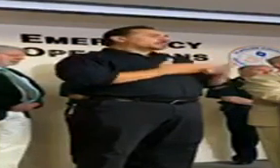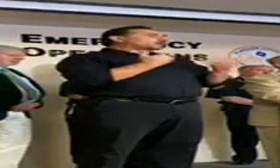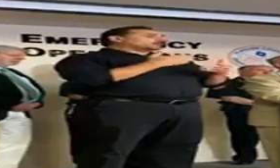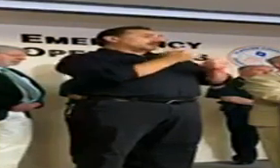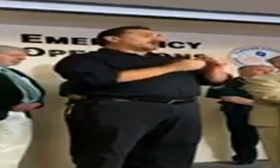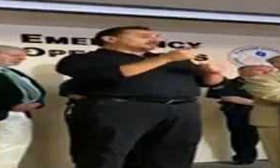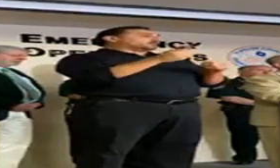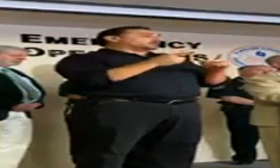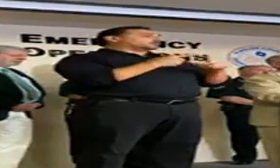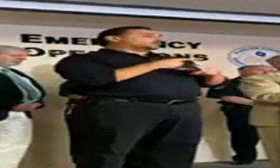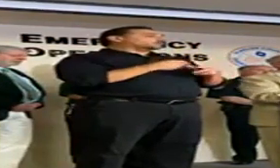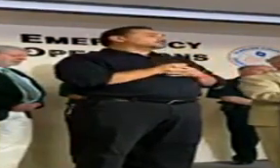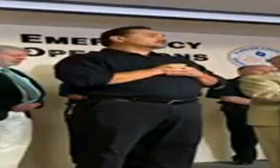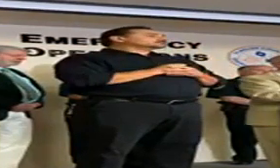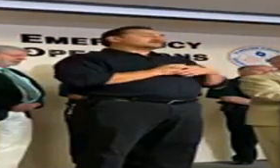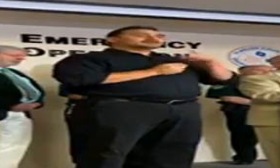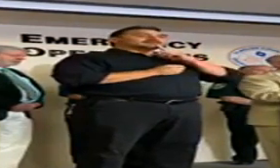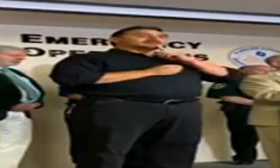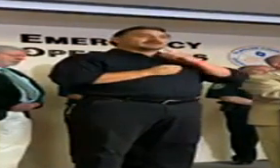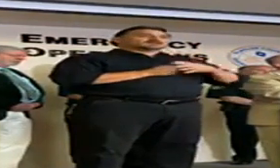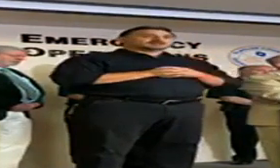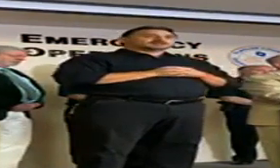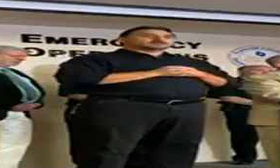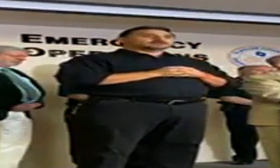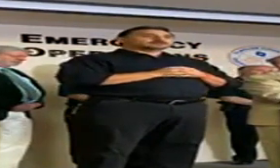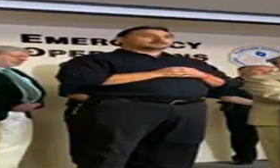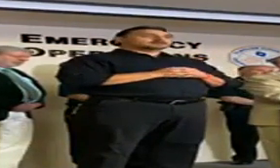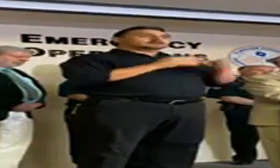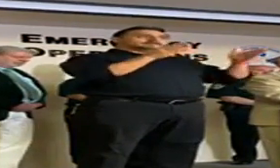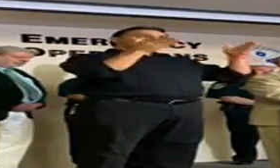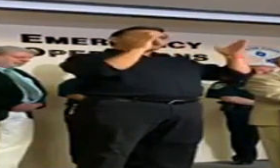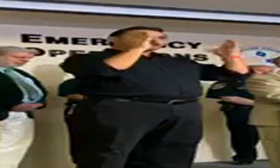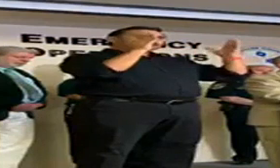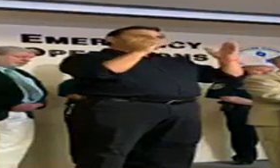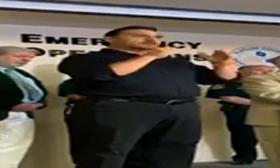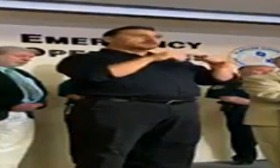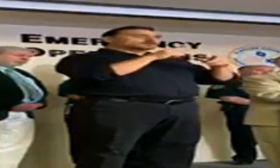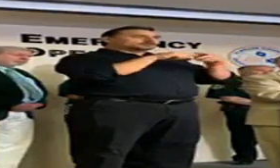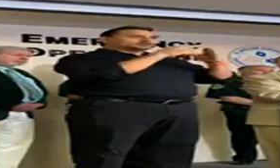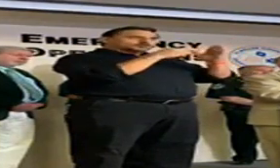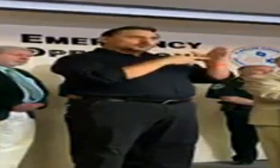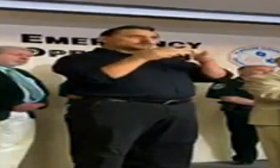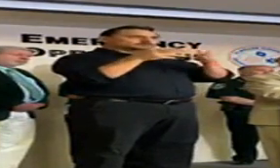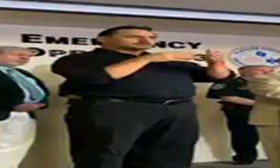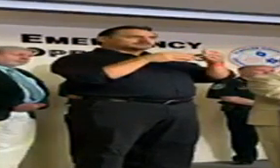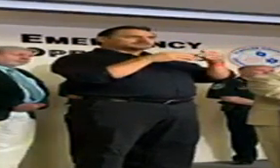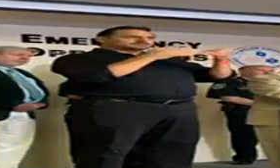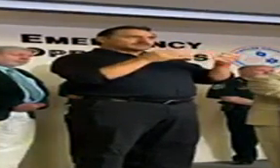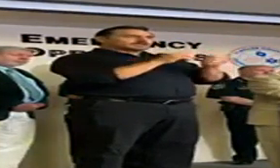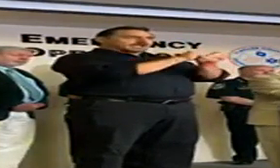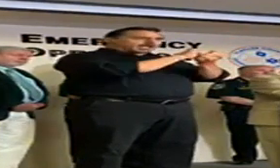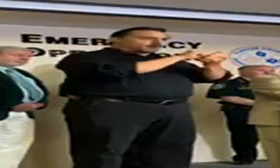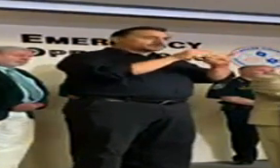everyone to definitely pay attention to those guidelines about hand